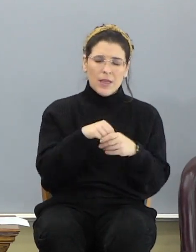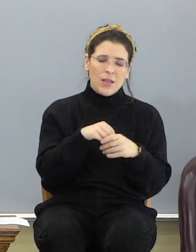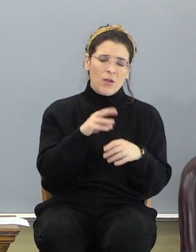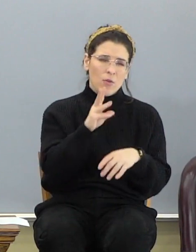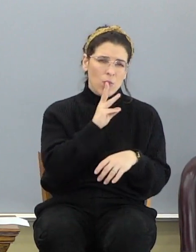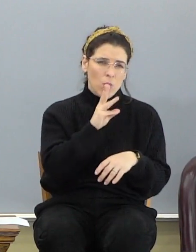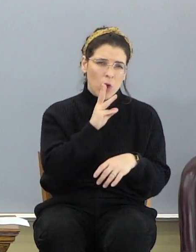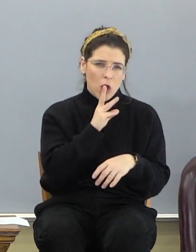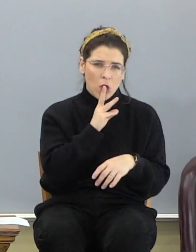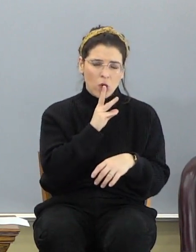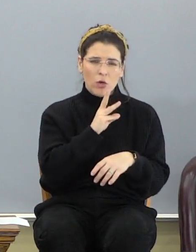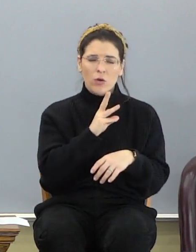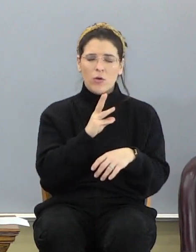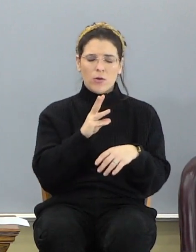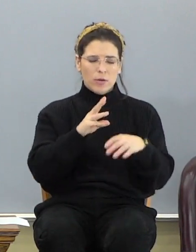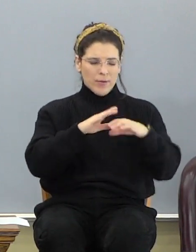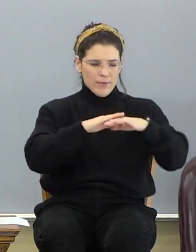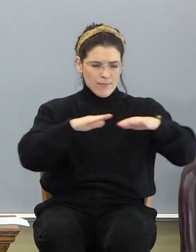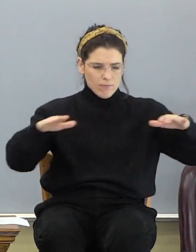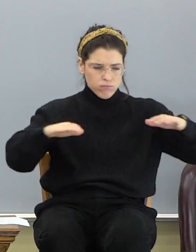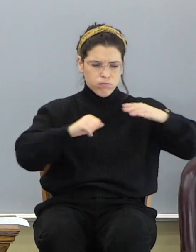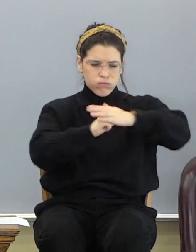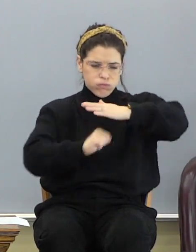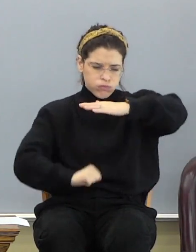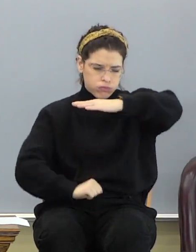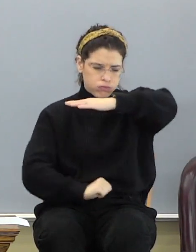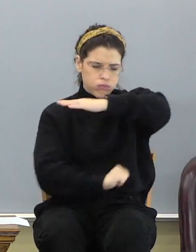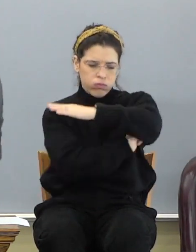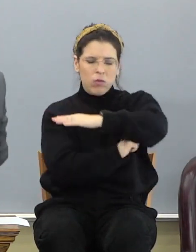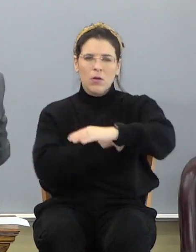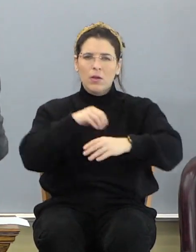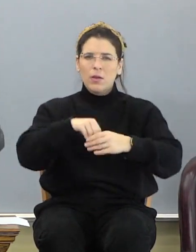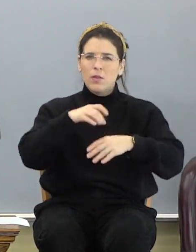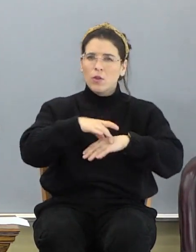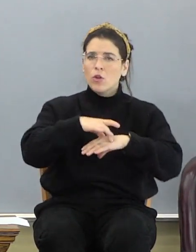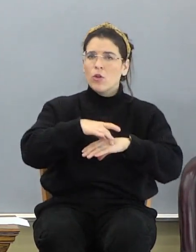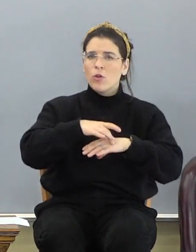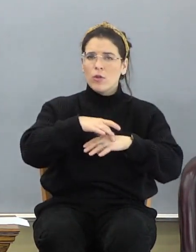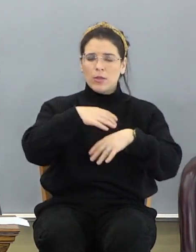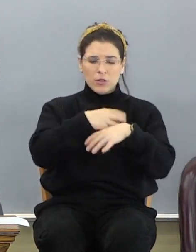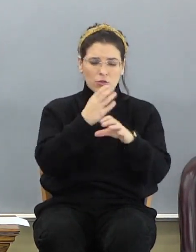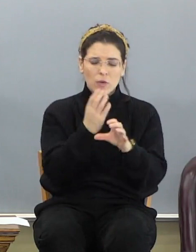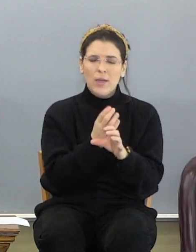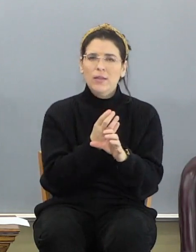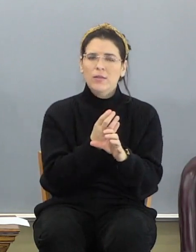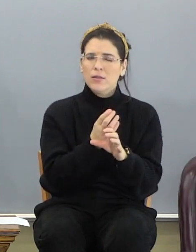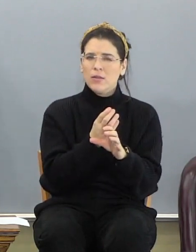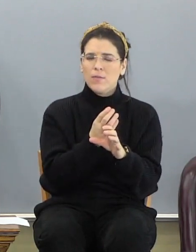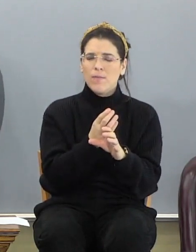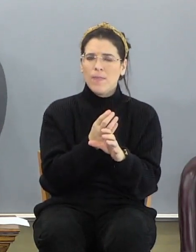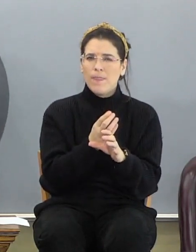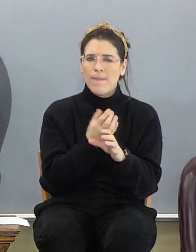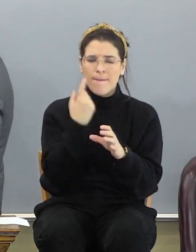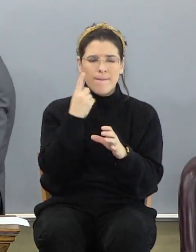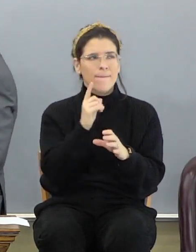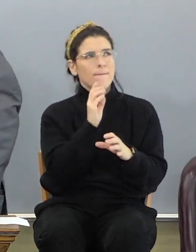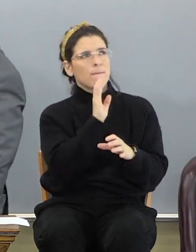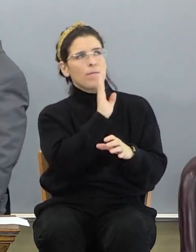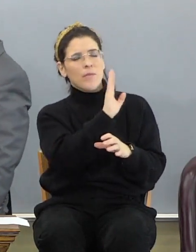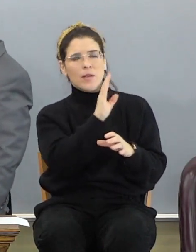literally laying a foundation in the earth as He recreates it for His